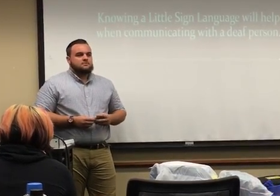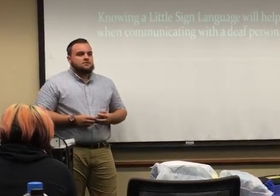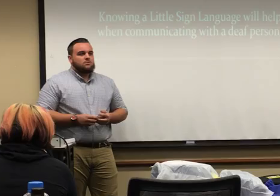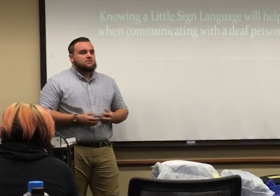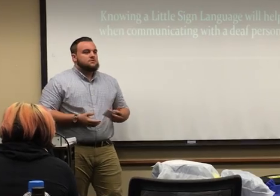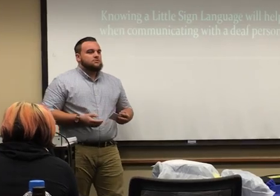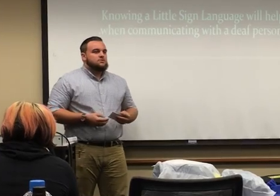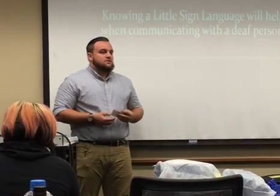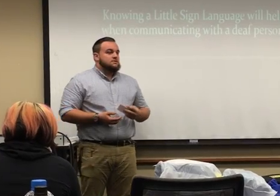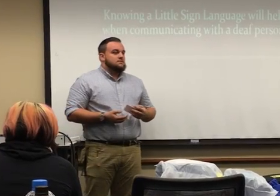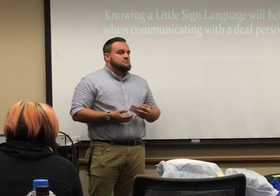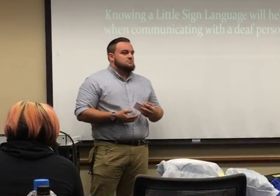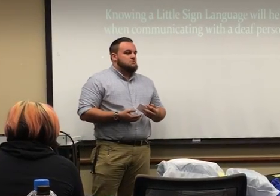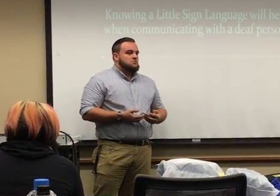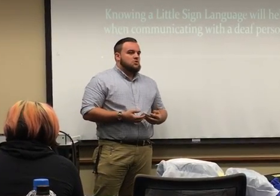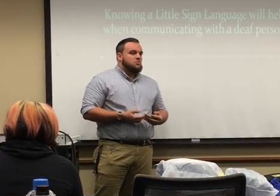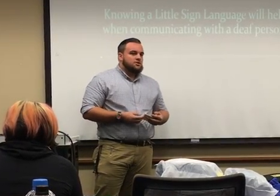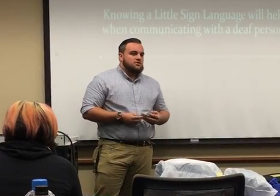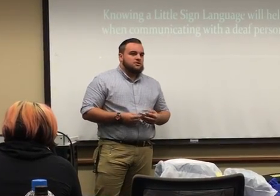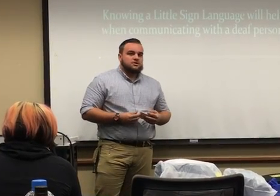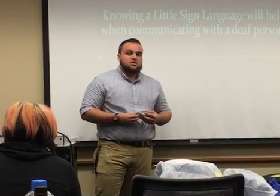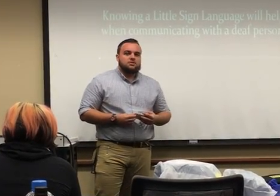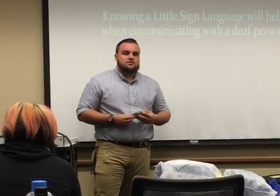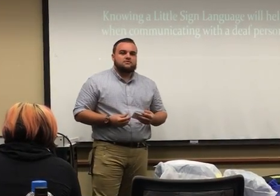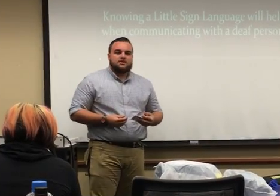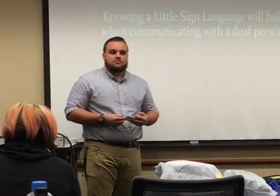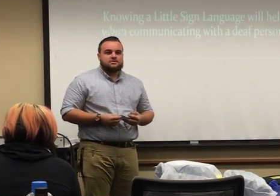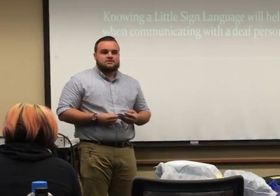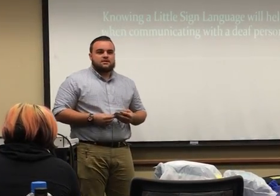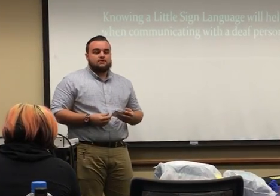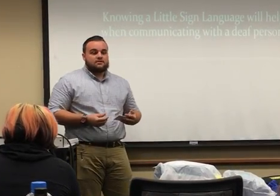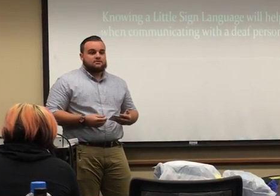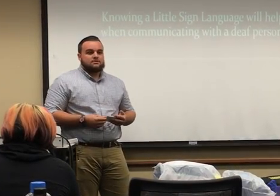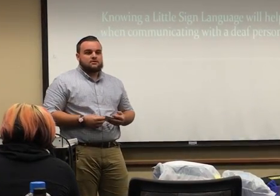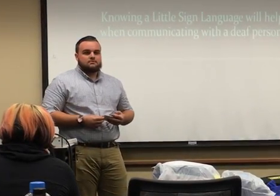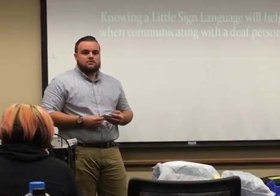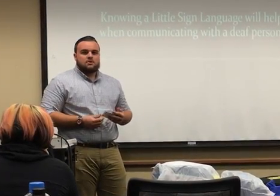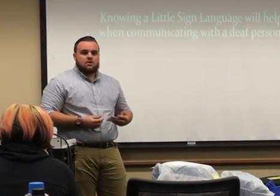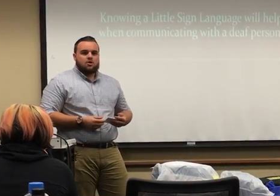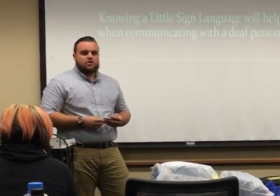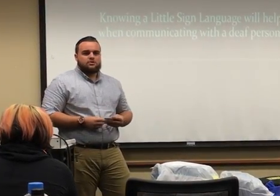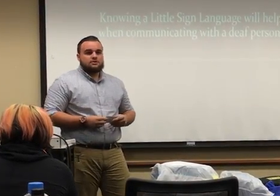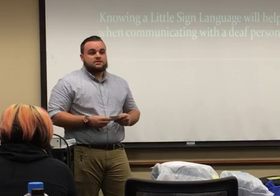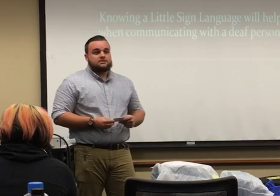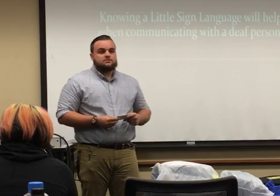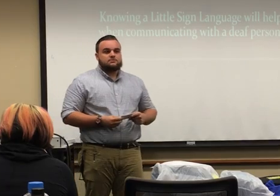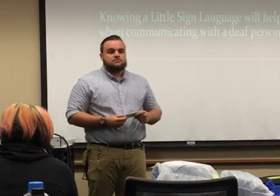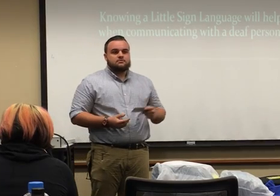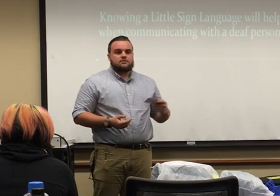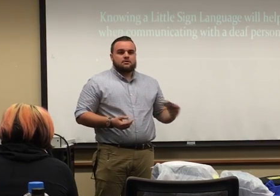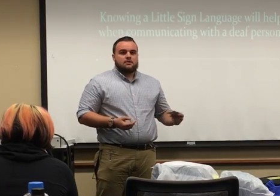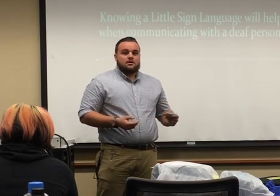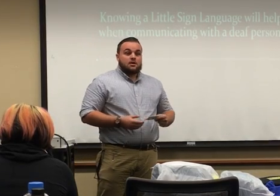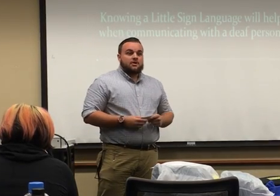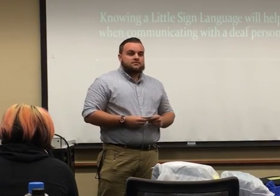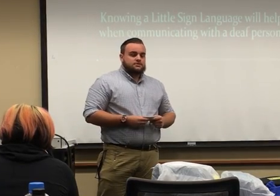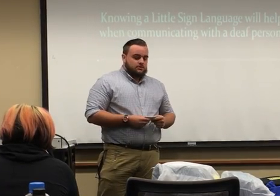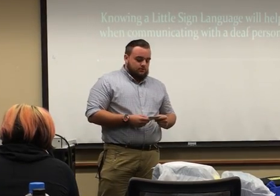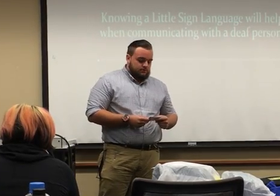what is someone who has like normal hearing and nobody in their family is deaf or has hard of hearing can teach you about such a culture.